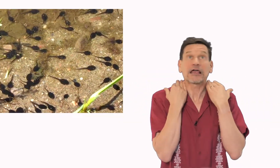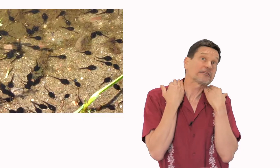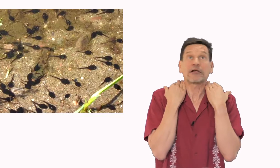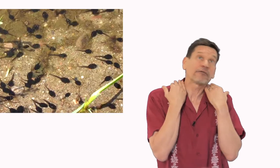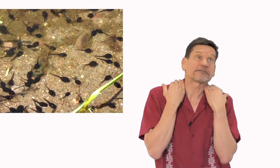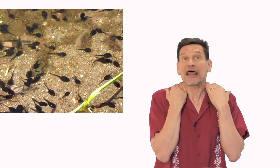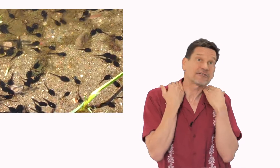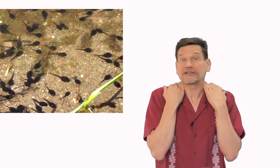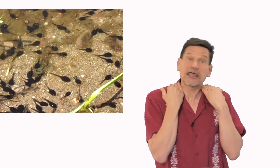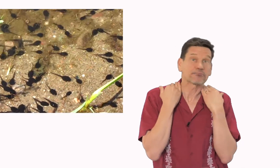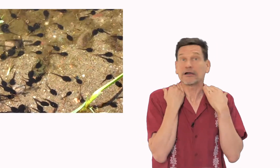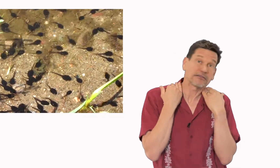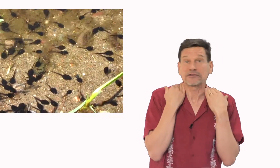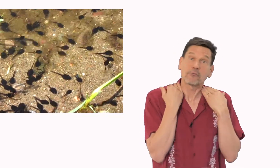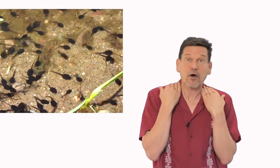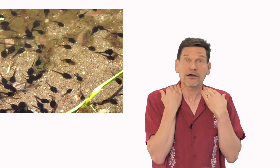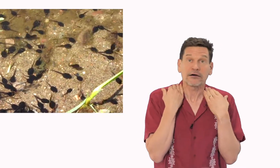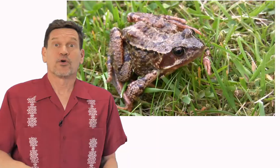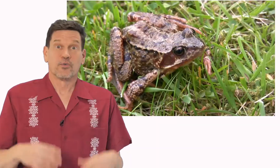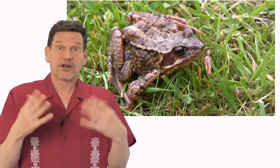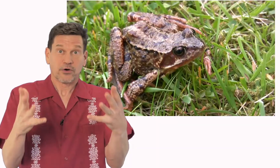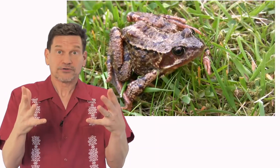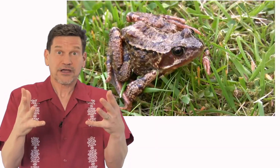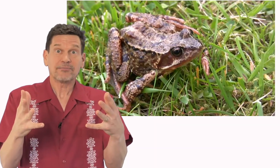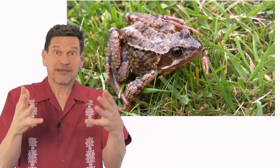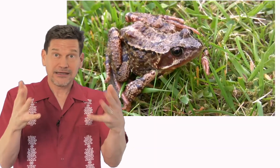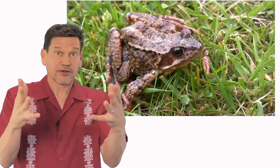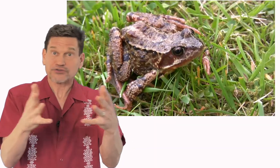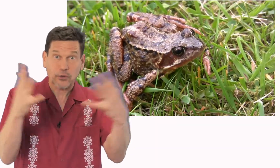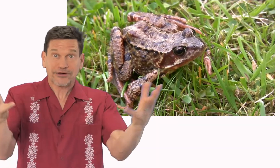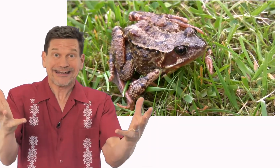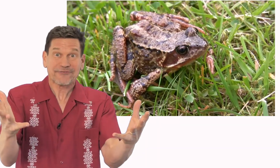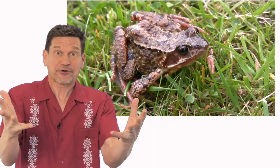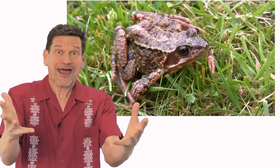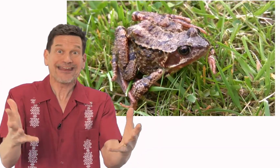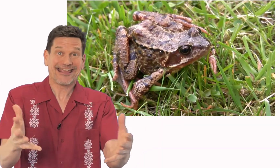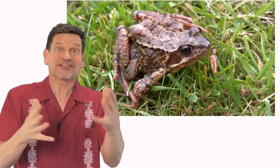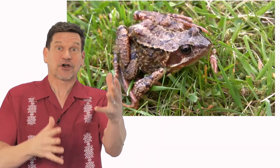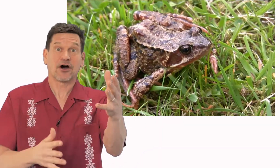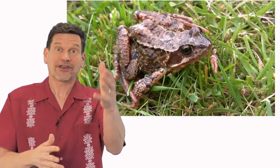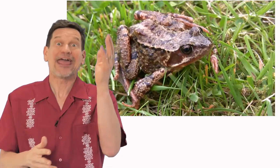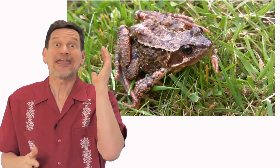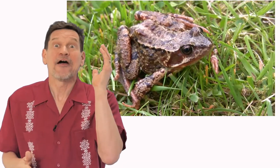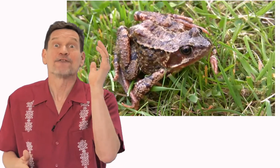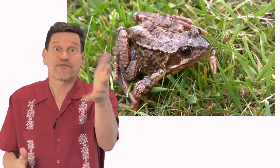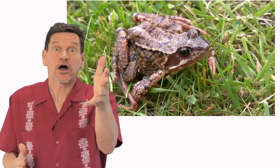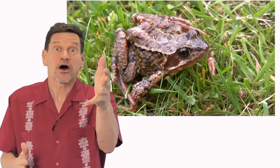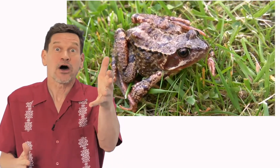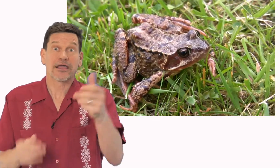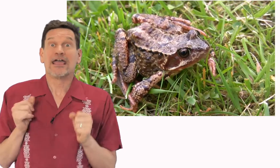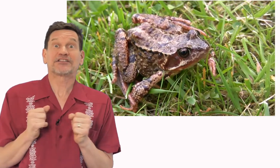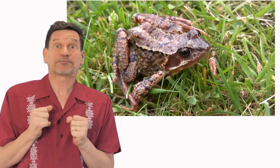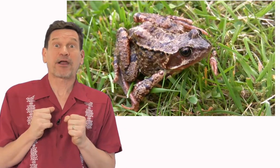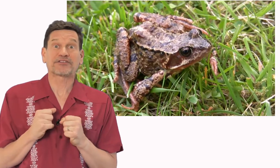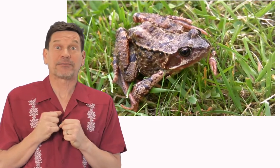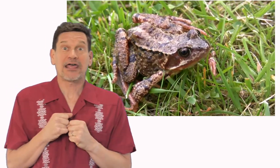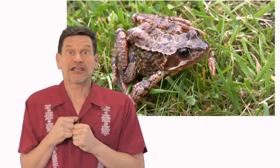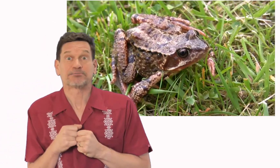out there on the side of his neck breathing some water. When it grows up, it looks totally different, right? It's called a frog. It sprouts some legs,